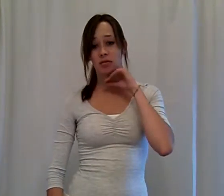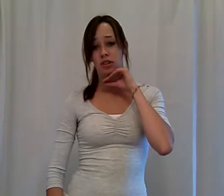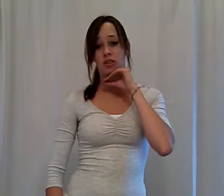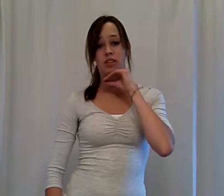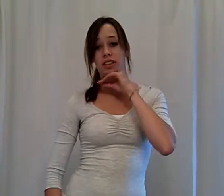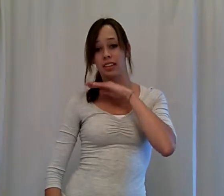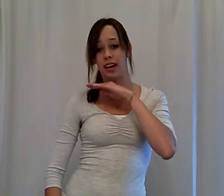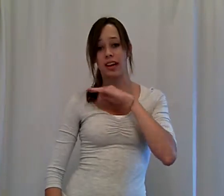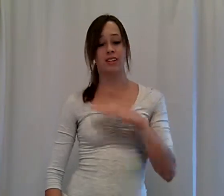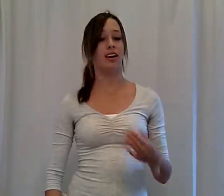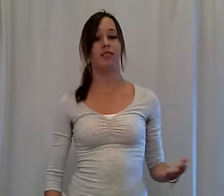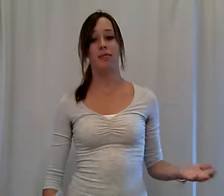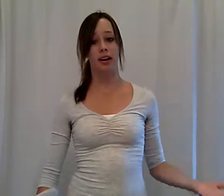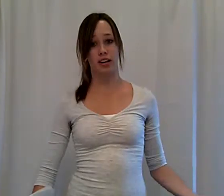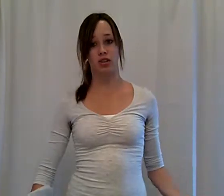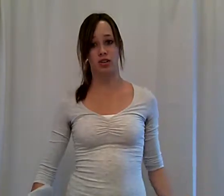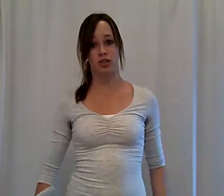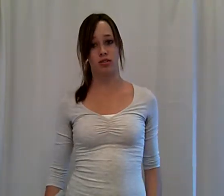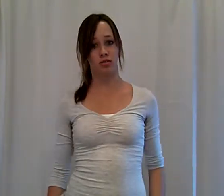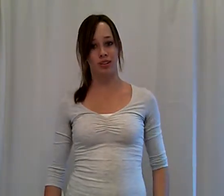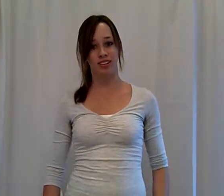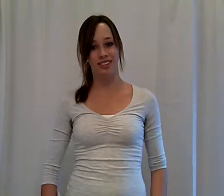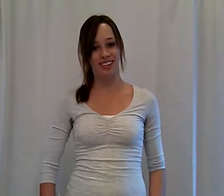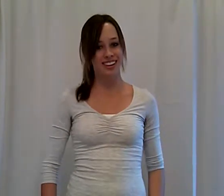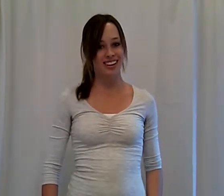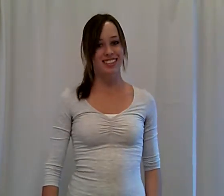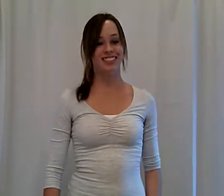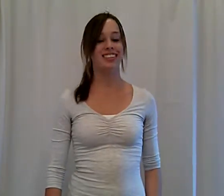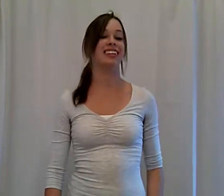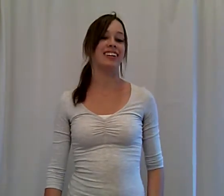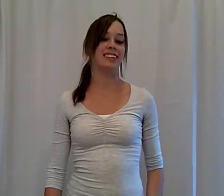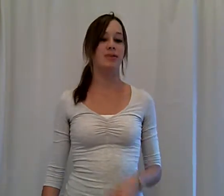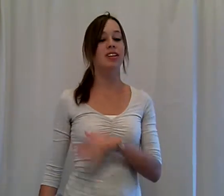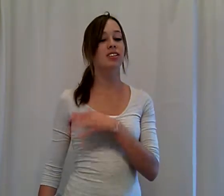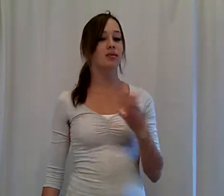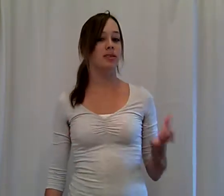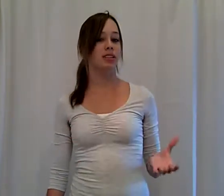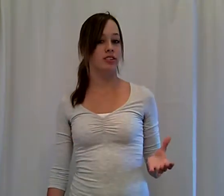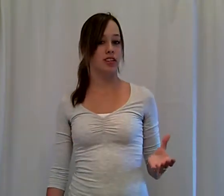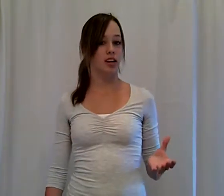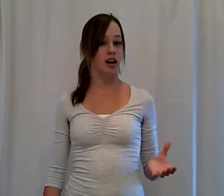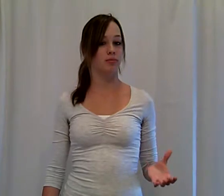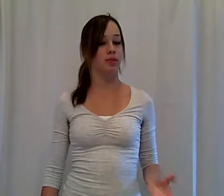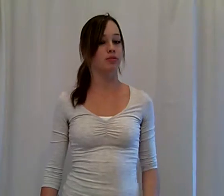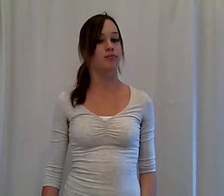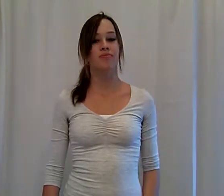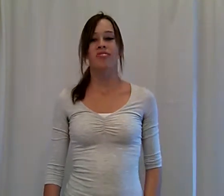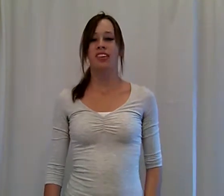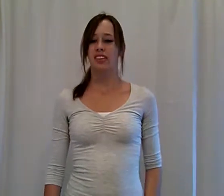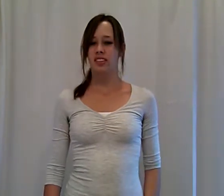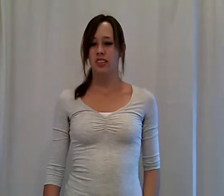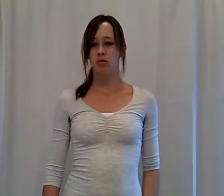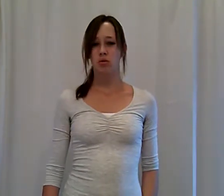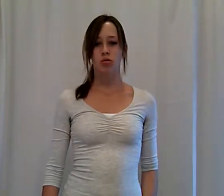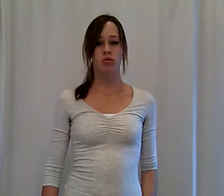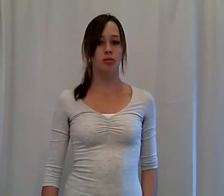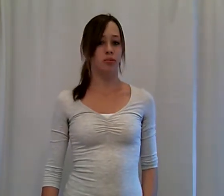it went like that. I'm not actually sure of the real lyrics. But I looked it up on lyrics.com too. And they said so cool sublime.